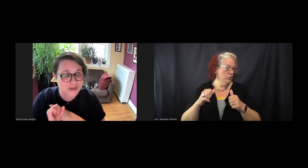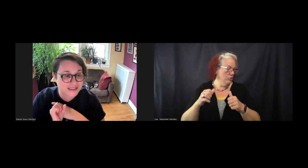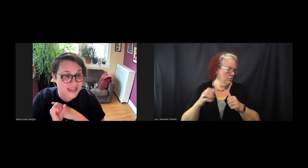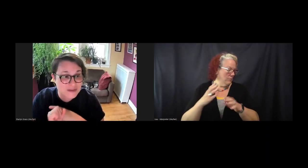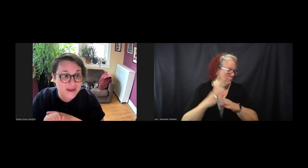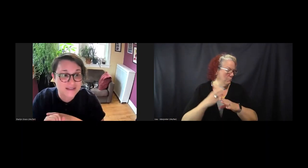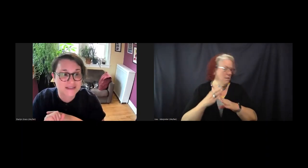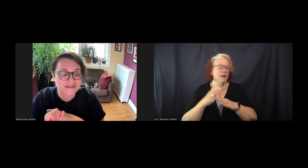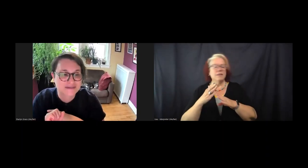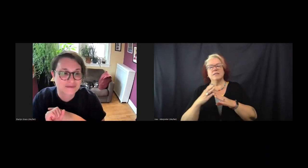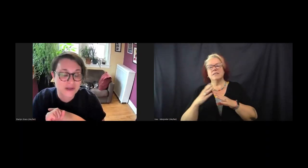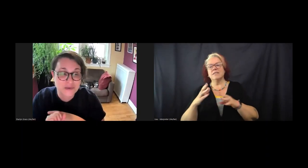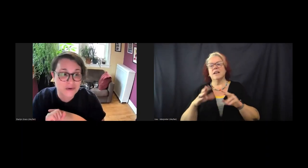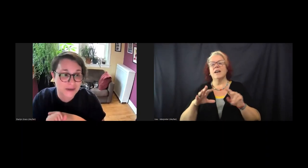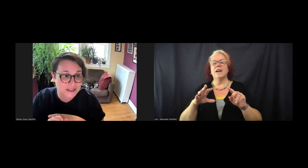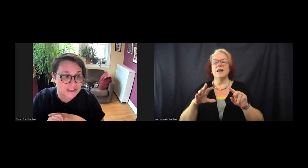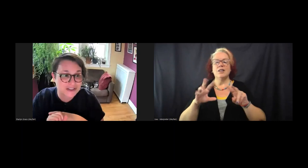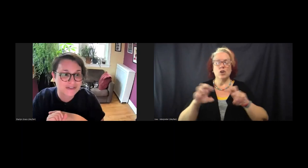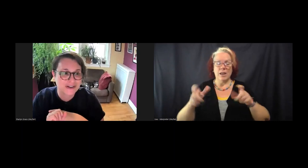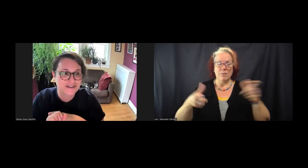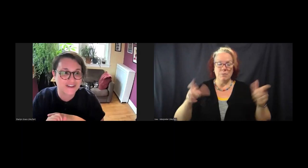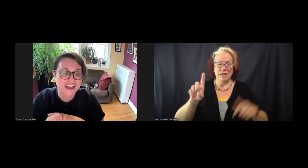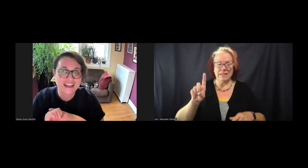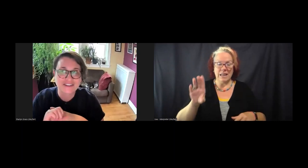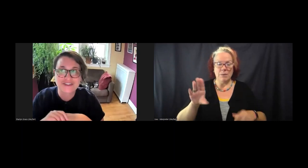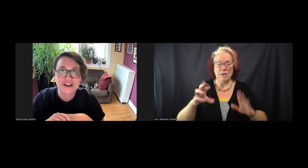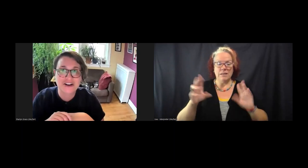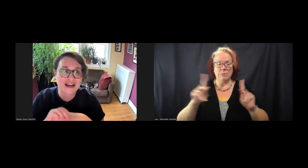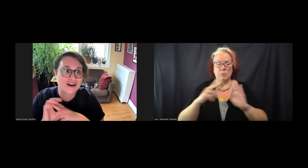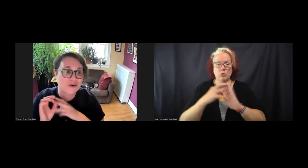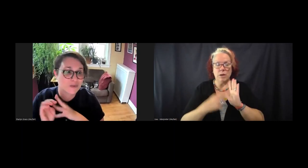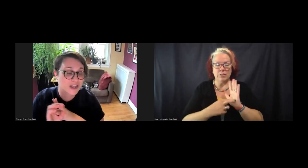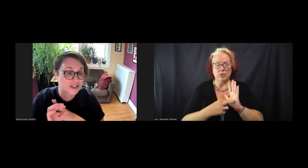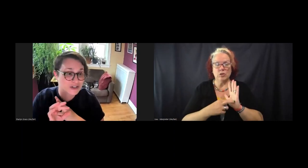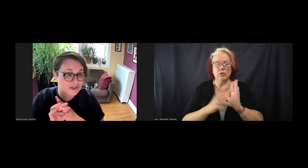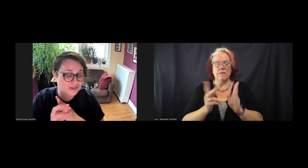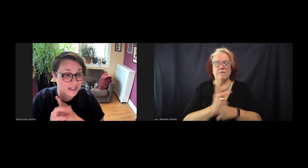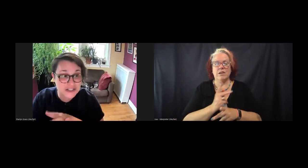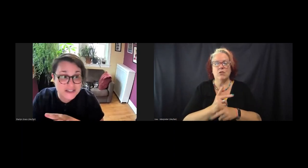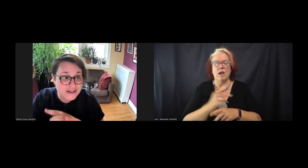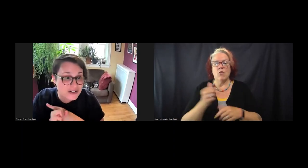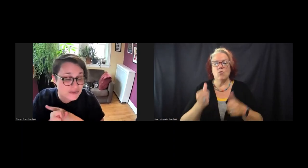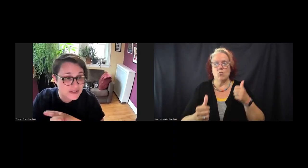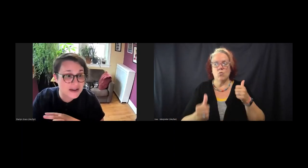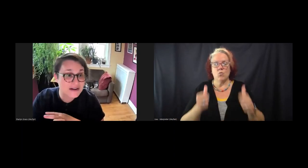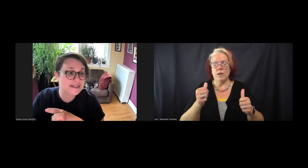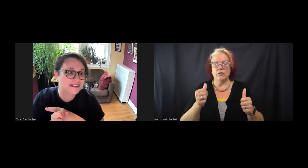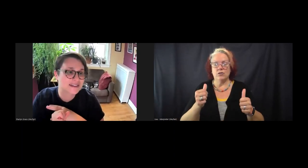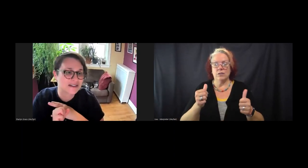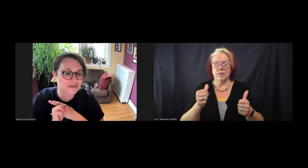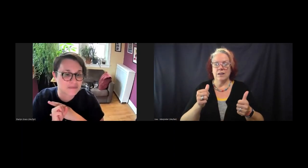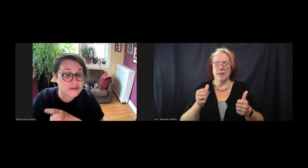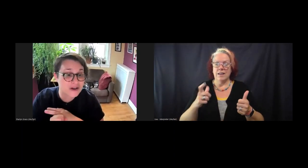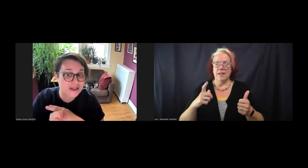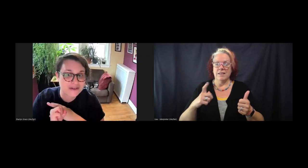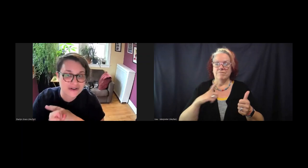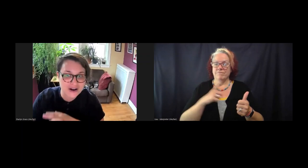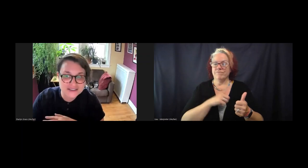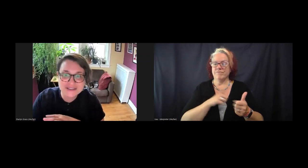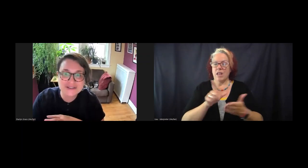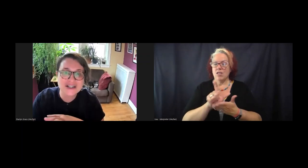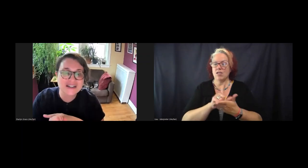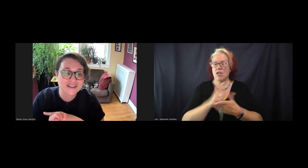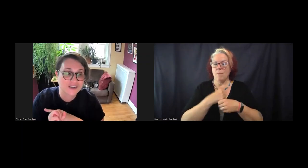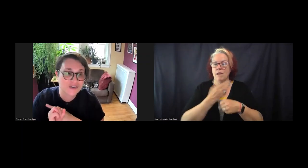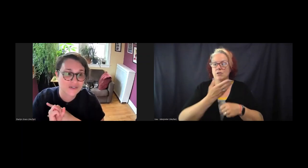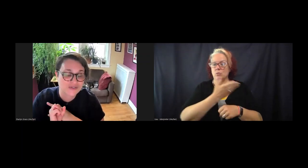know, looking at a big database of people who registered for an event and figuring out which legislators were there that they could meet with or